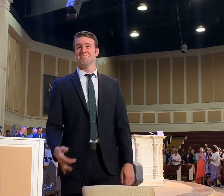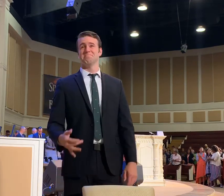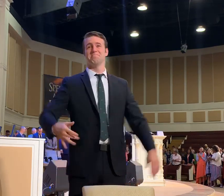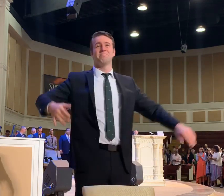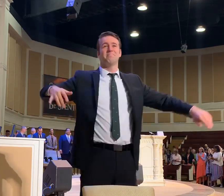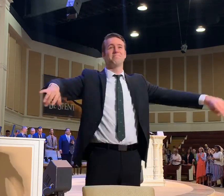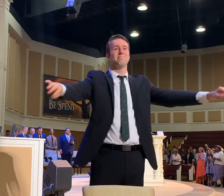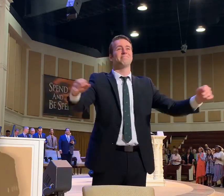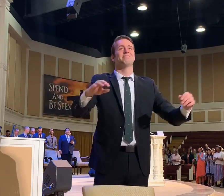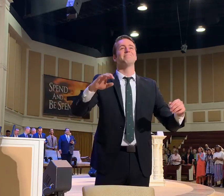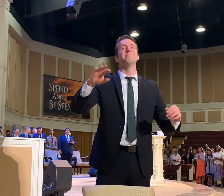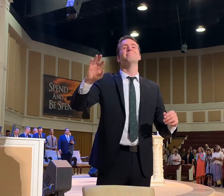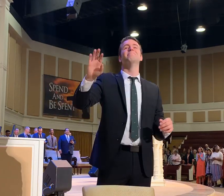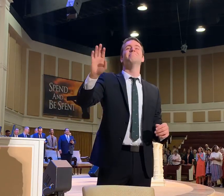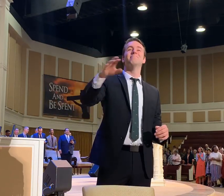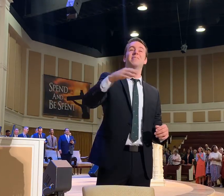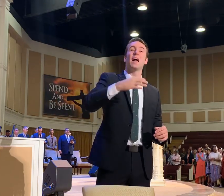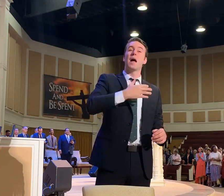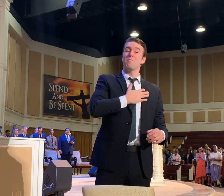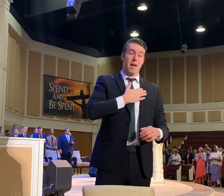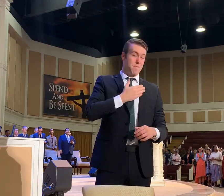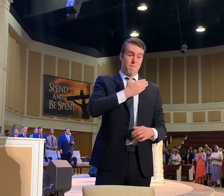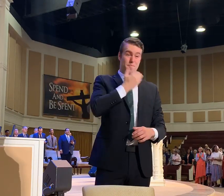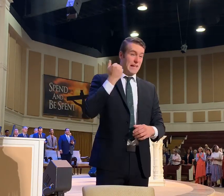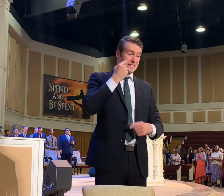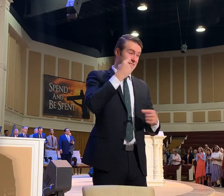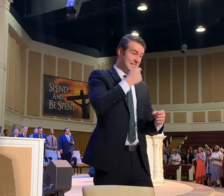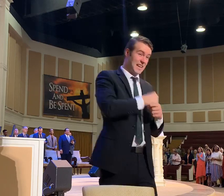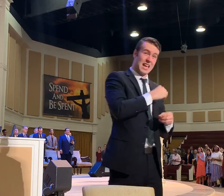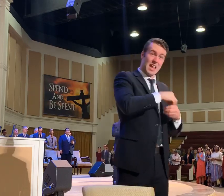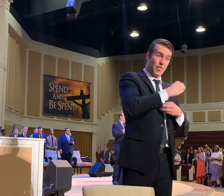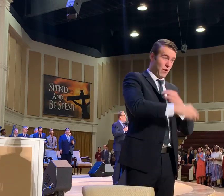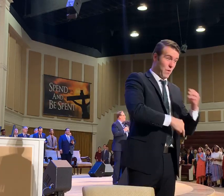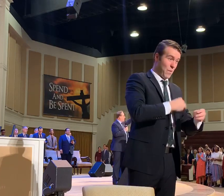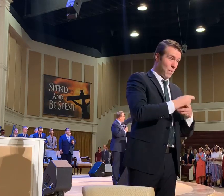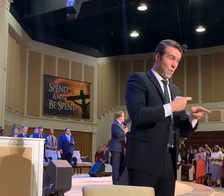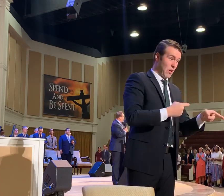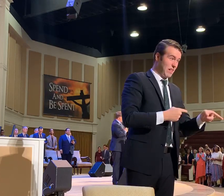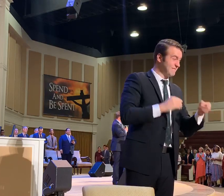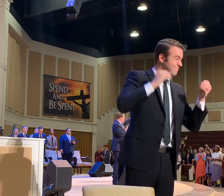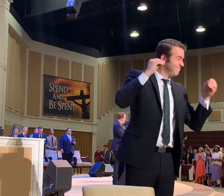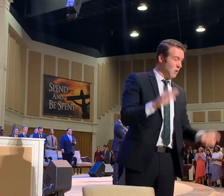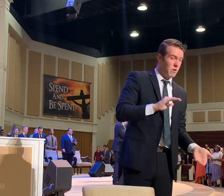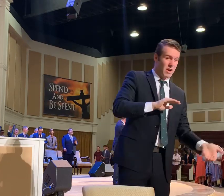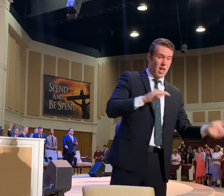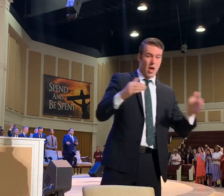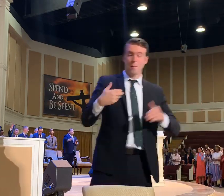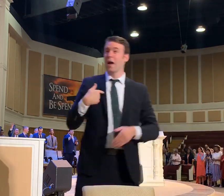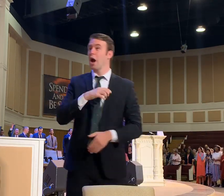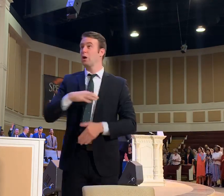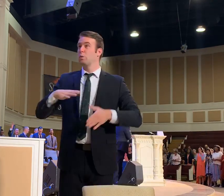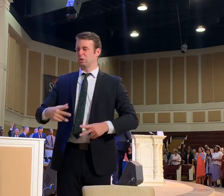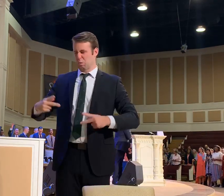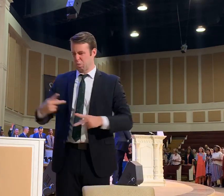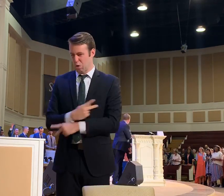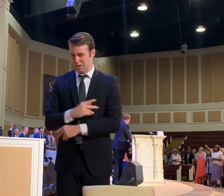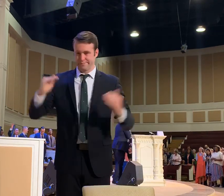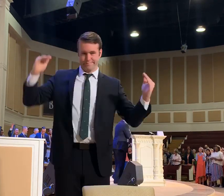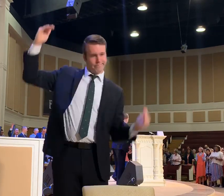Hey, my best day in the world doesn't even come close to my worst day in it.